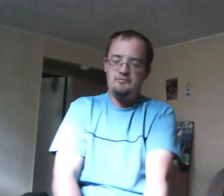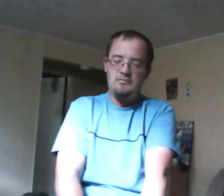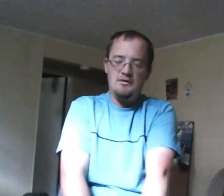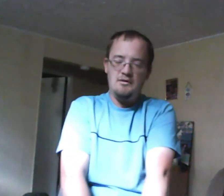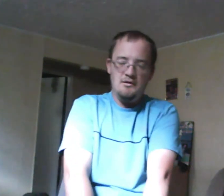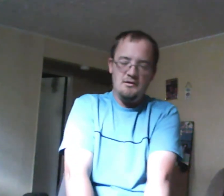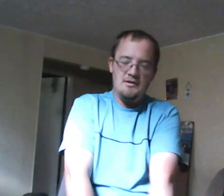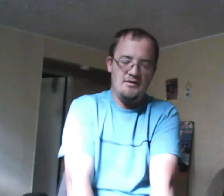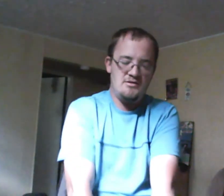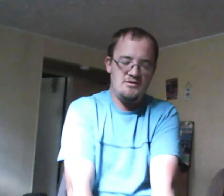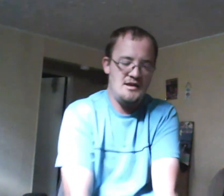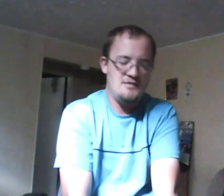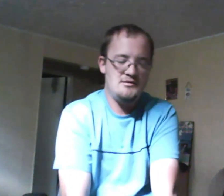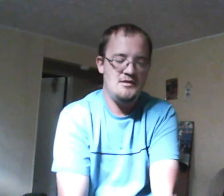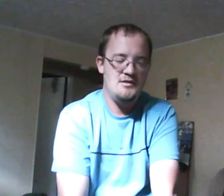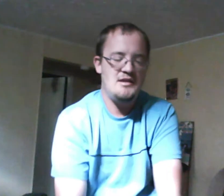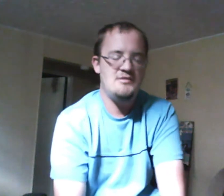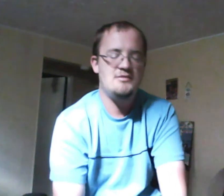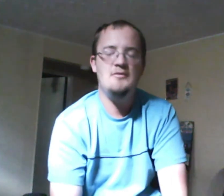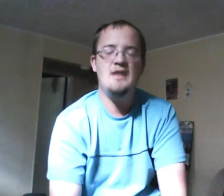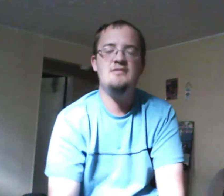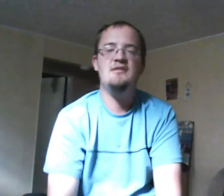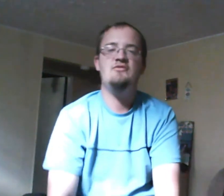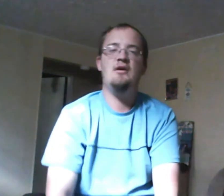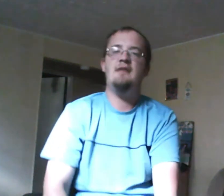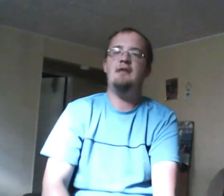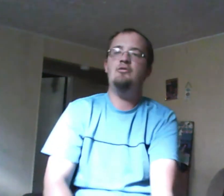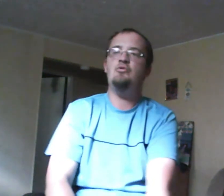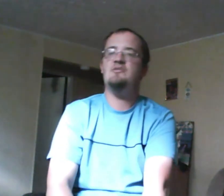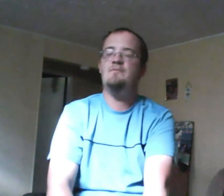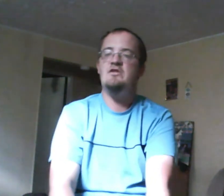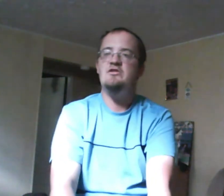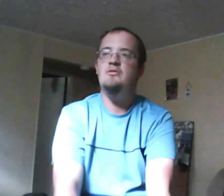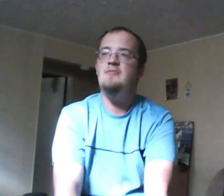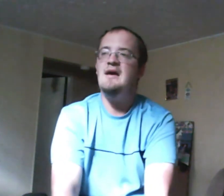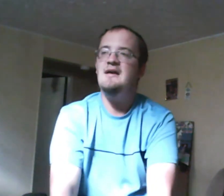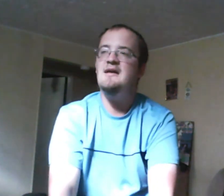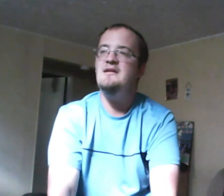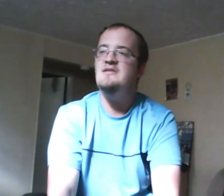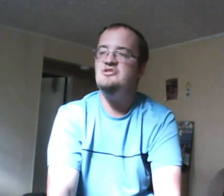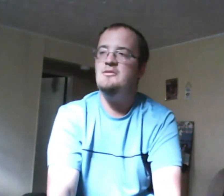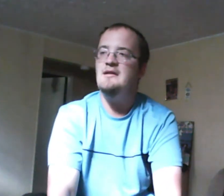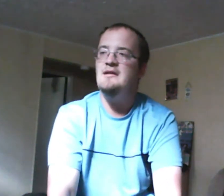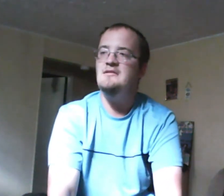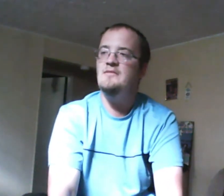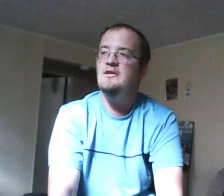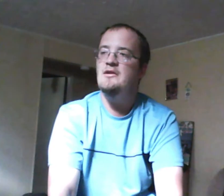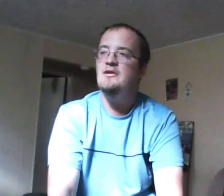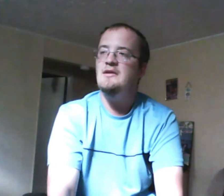the house and takes Maya's stuff out hooped so Maya is not sure about it Cam breaks up